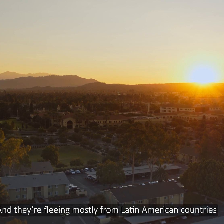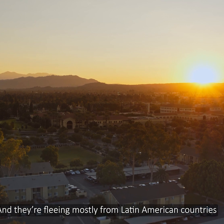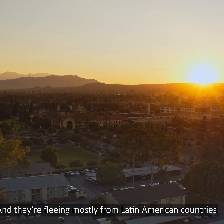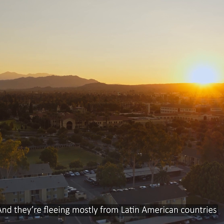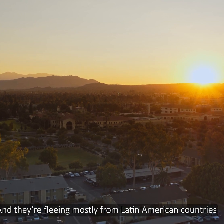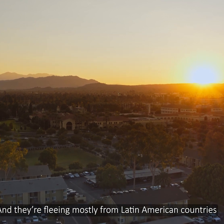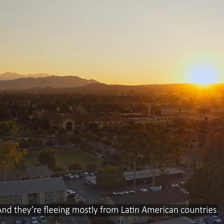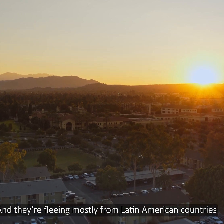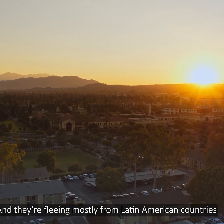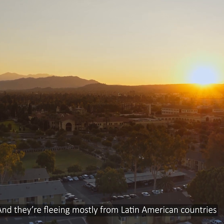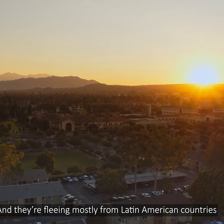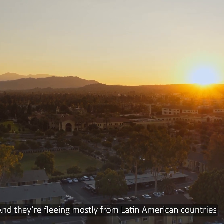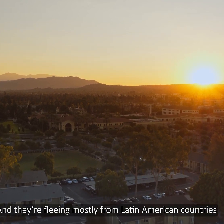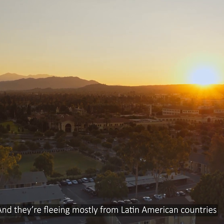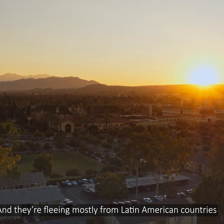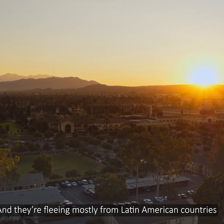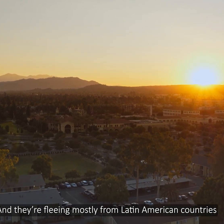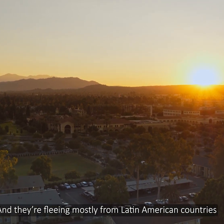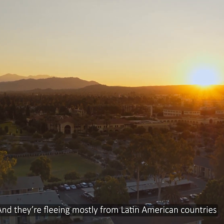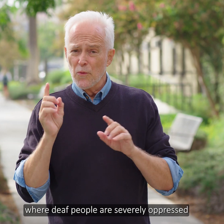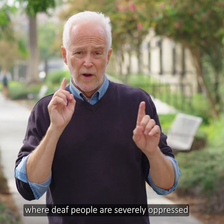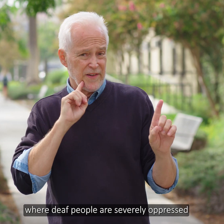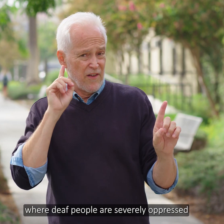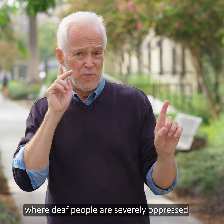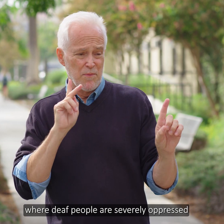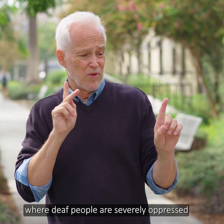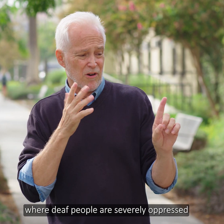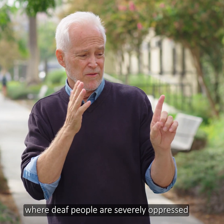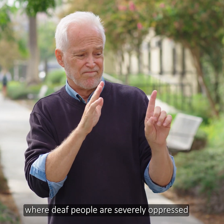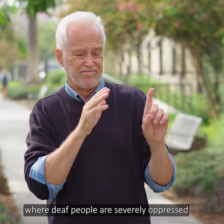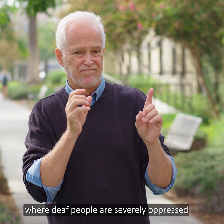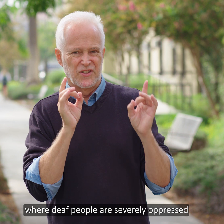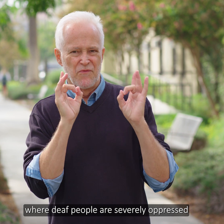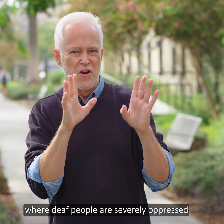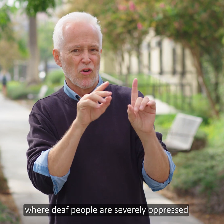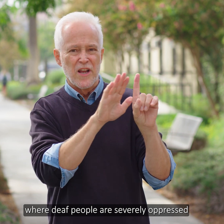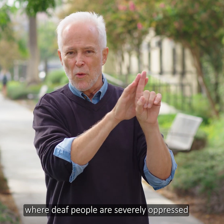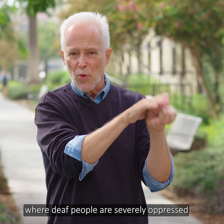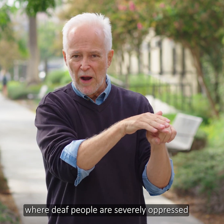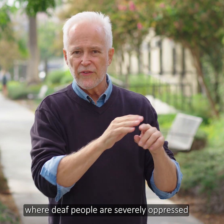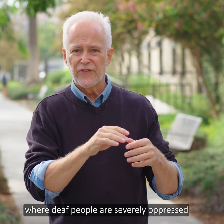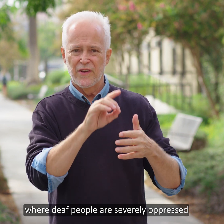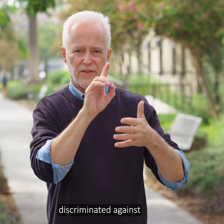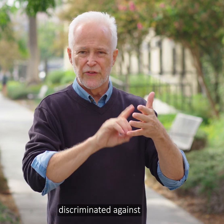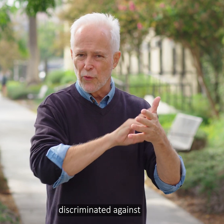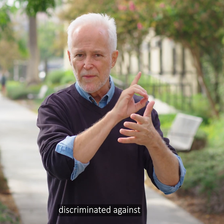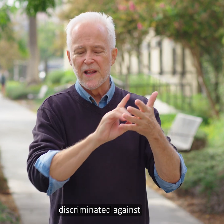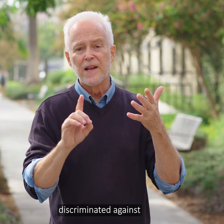Latin American countries, where deaf people are severely oppressed, discriminated